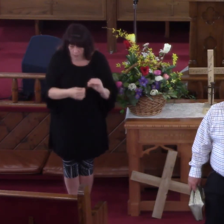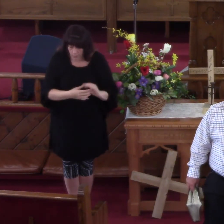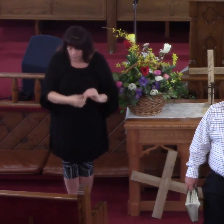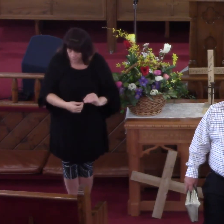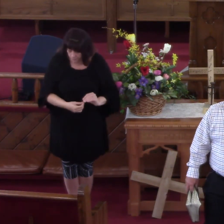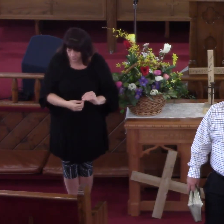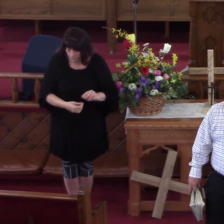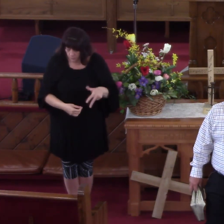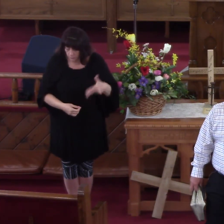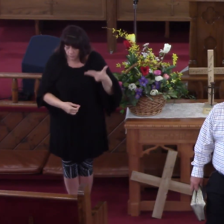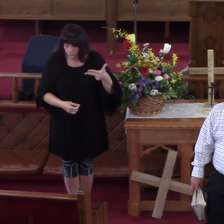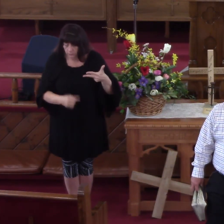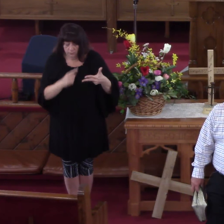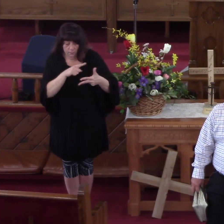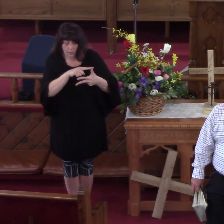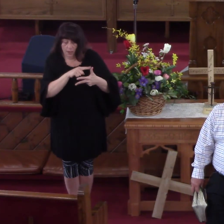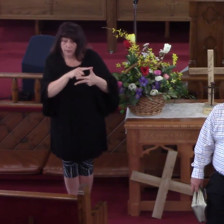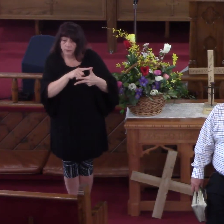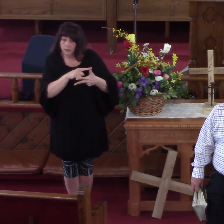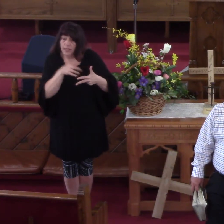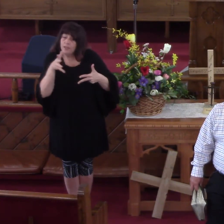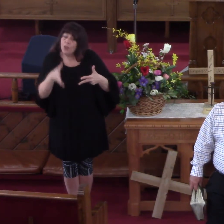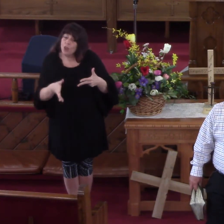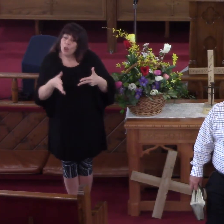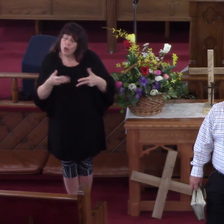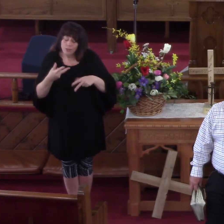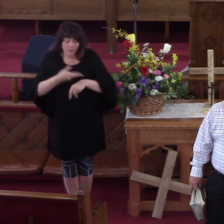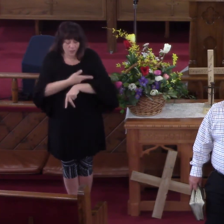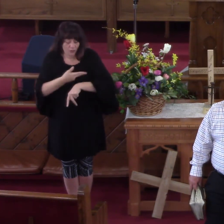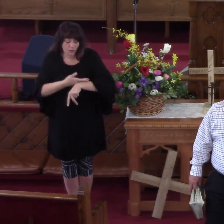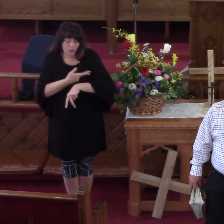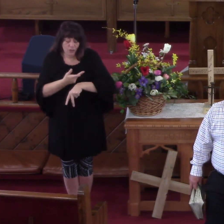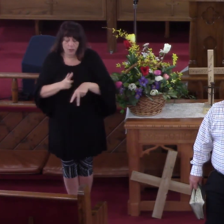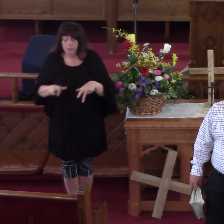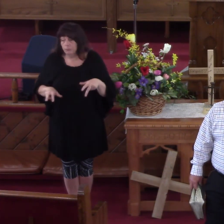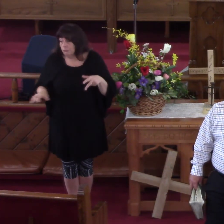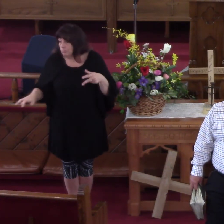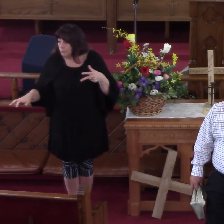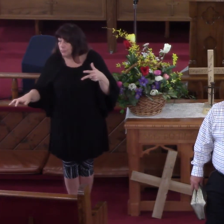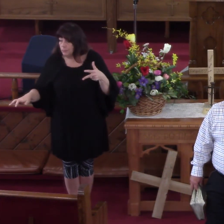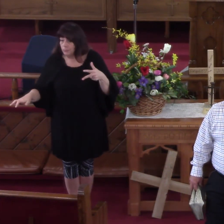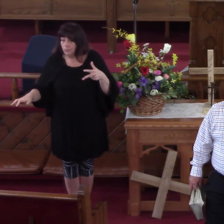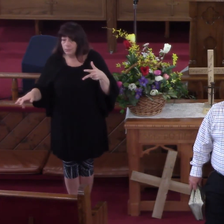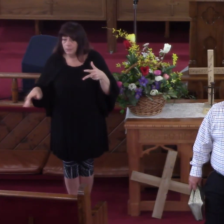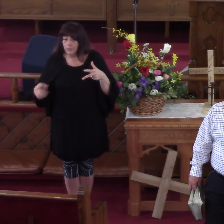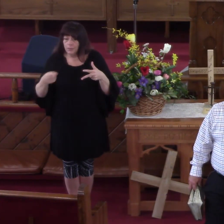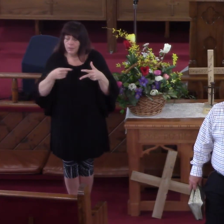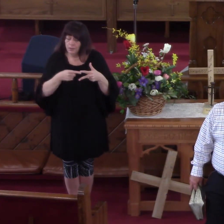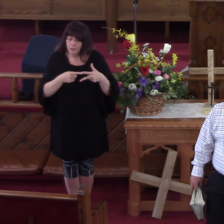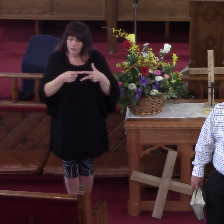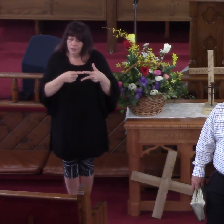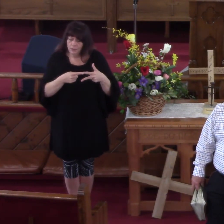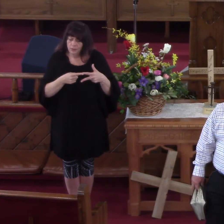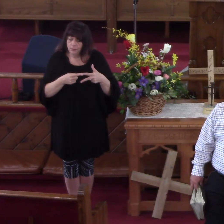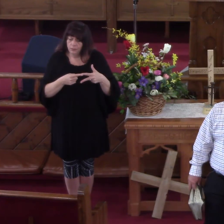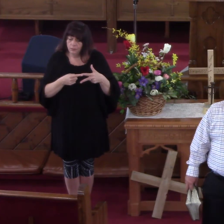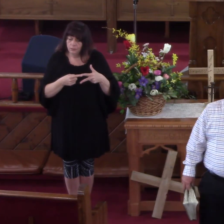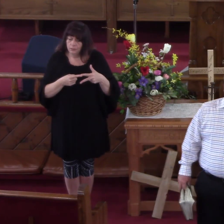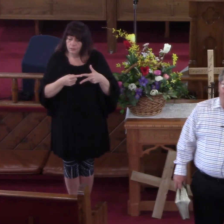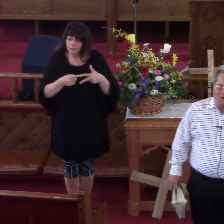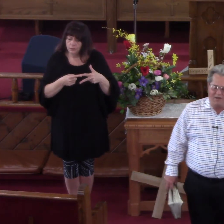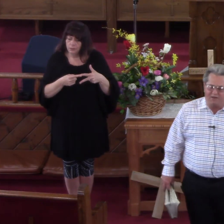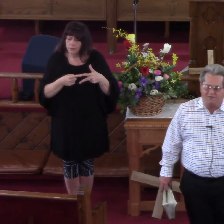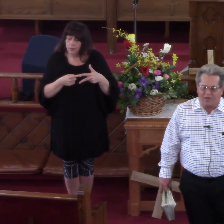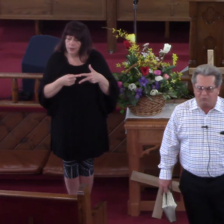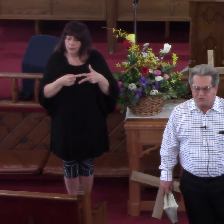Of A Lost Sheep We Have A Parable Of A Piece Or A